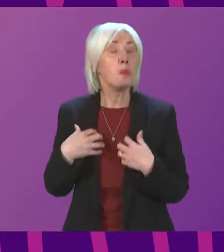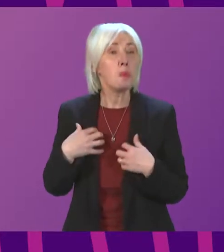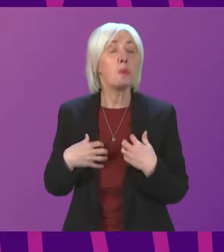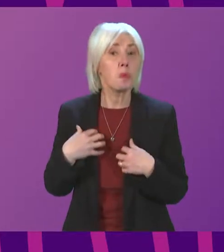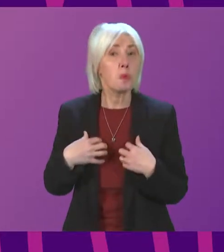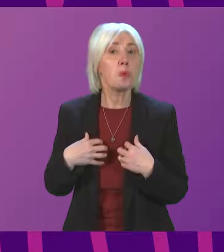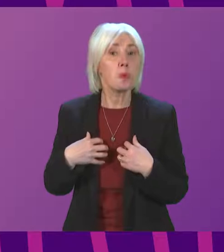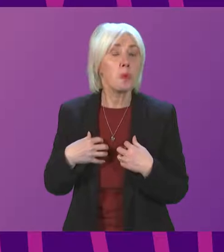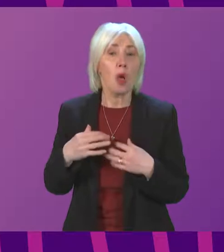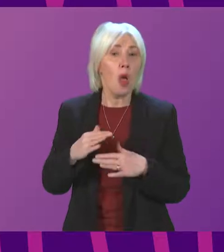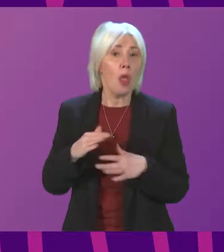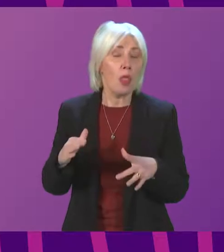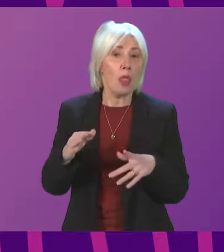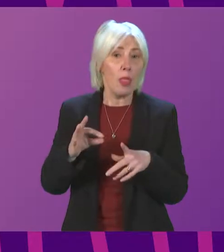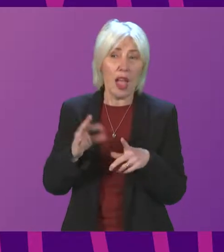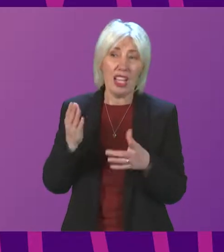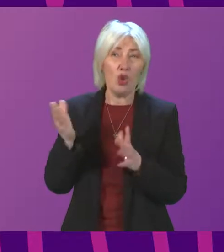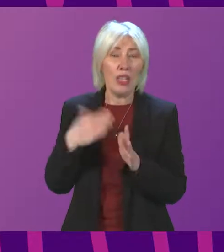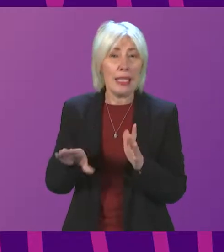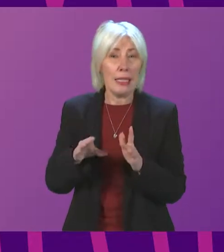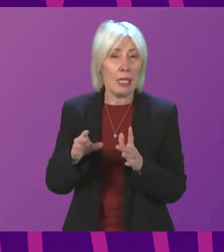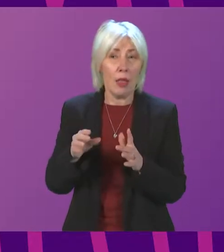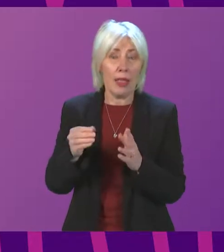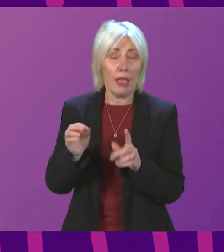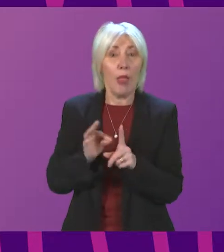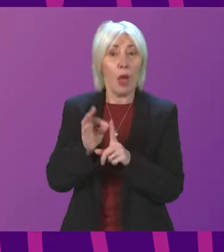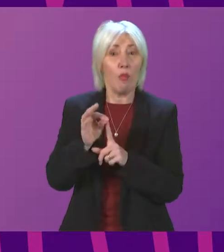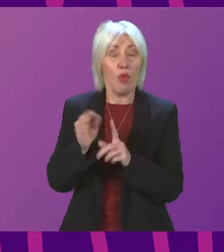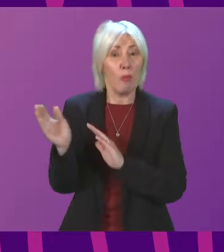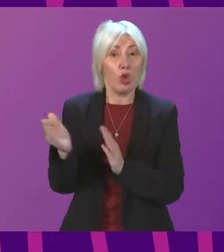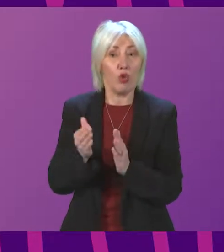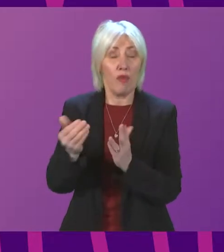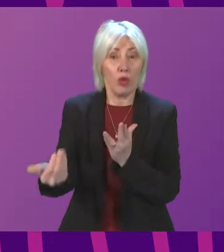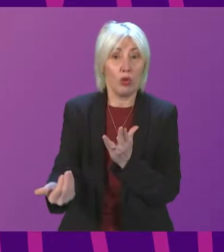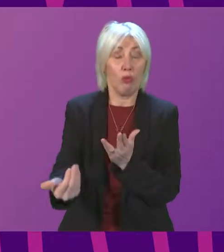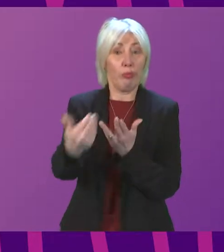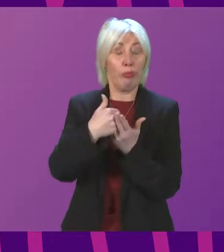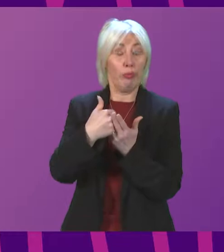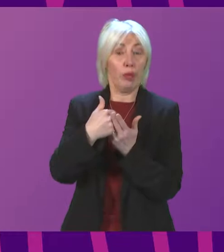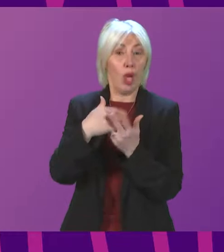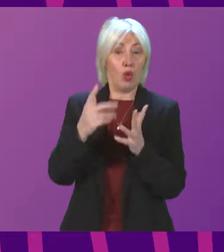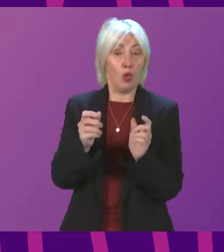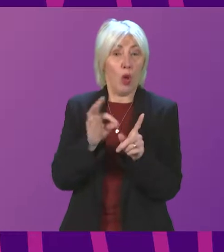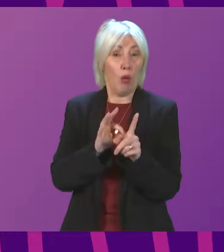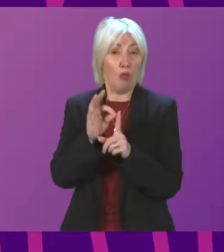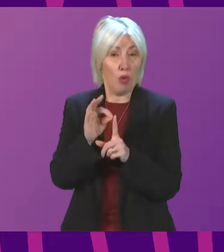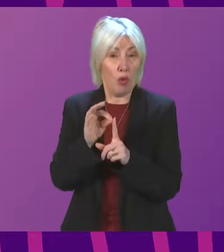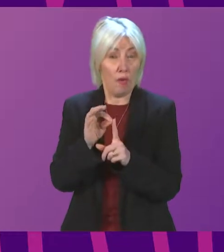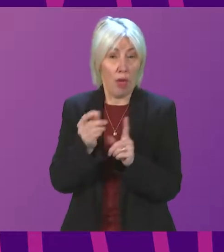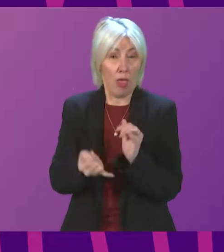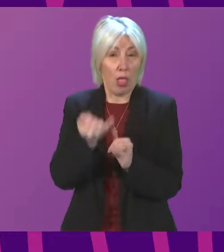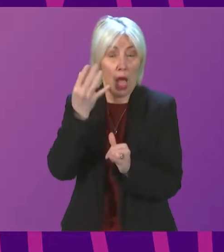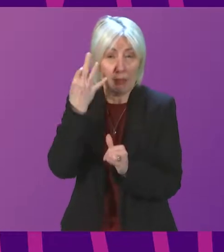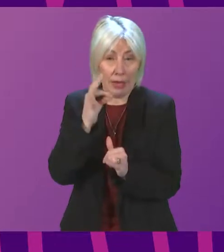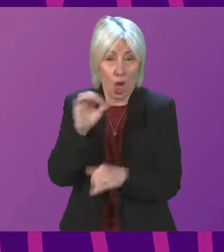take the improvement service to step in at the 11th hour to make improvements that should have been there in the